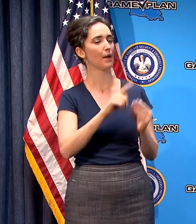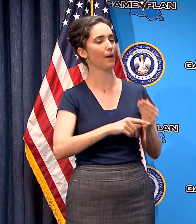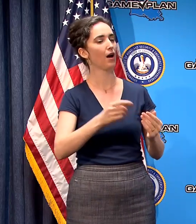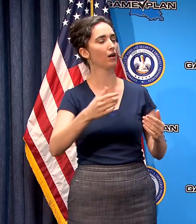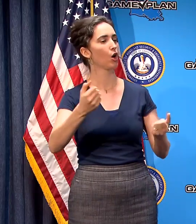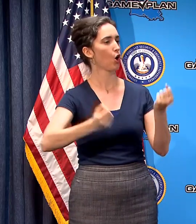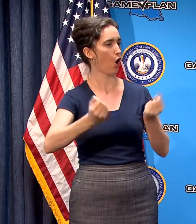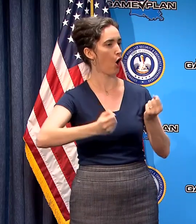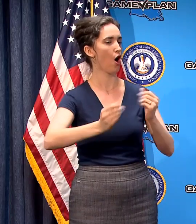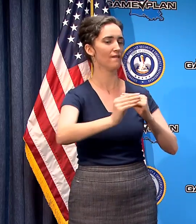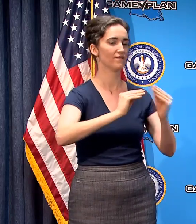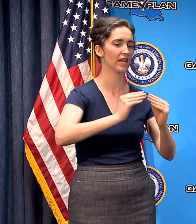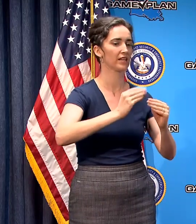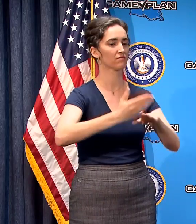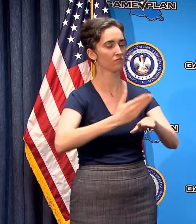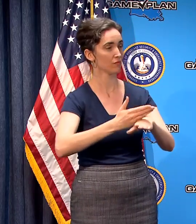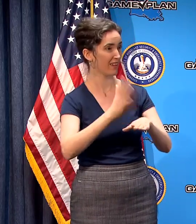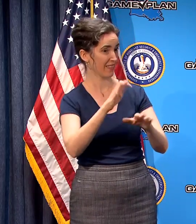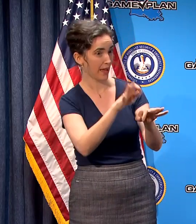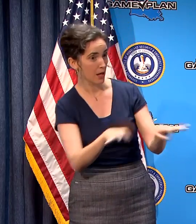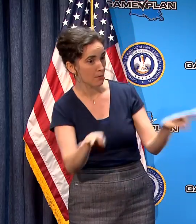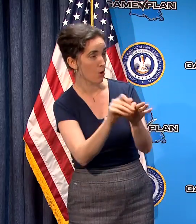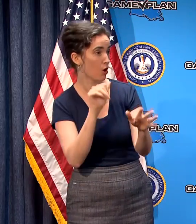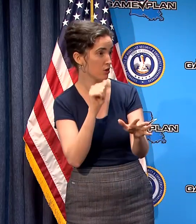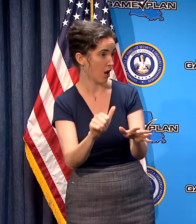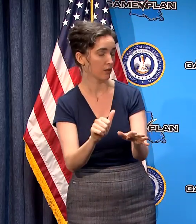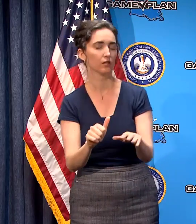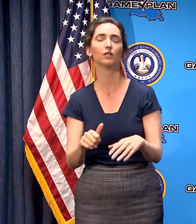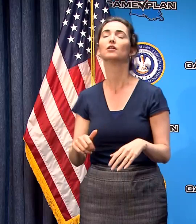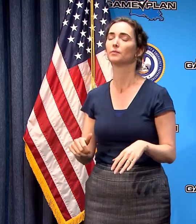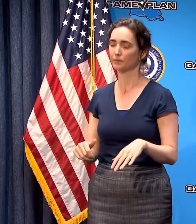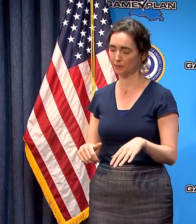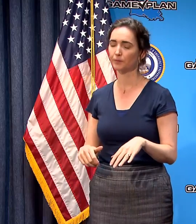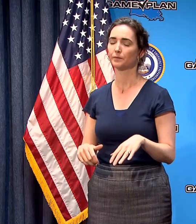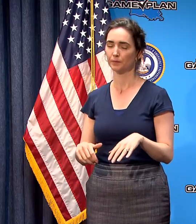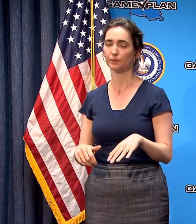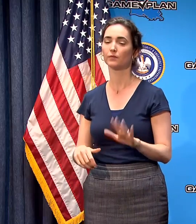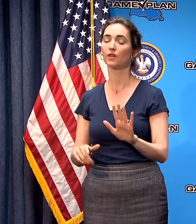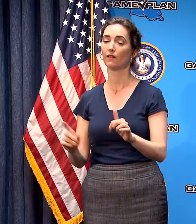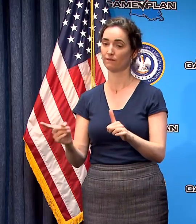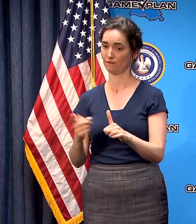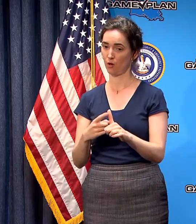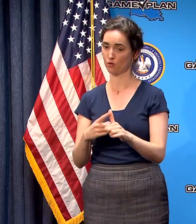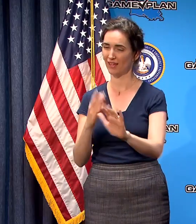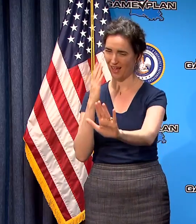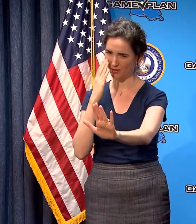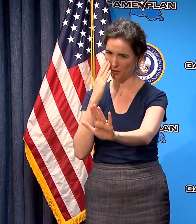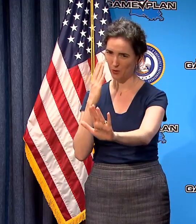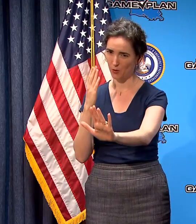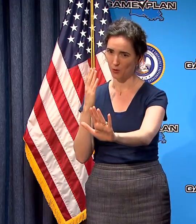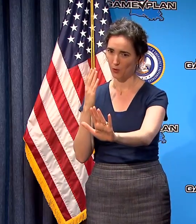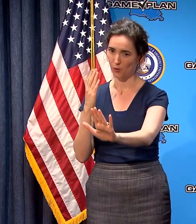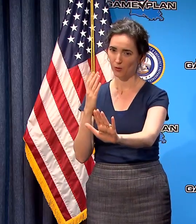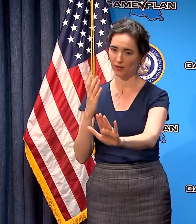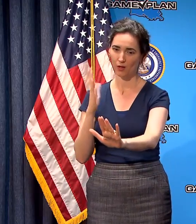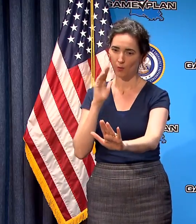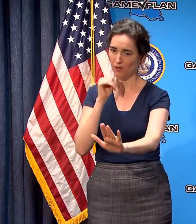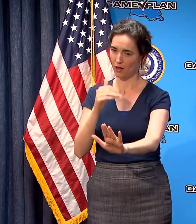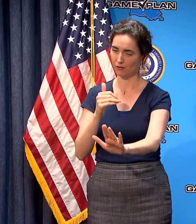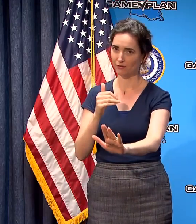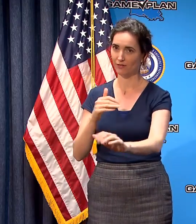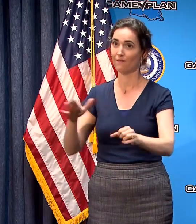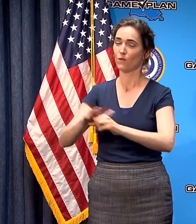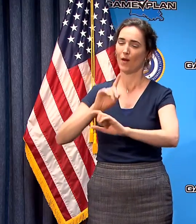their vehicle service is that considered a non-essential or essential? well first of all I'm encouraging everyone I know this is not a satisfactory answer